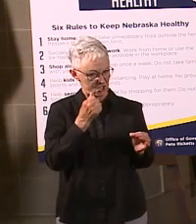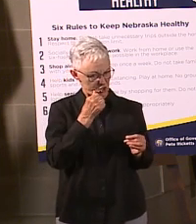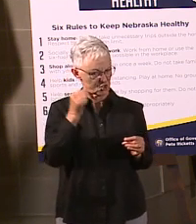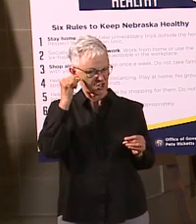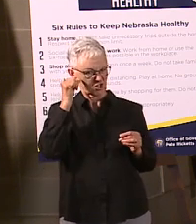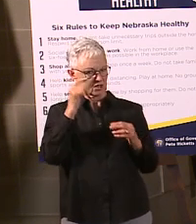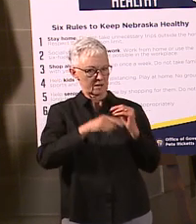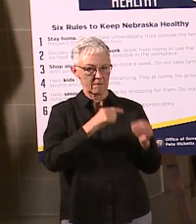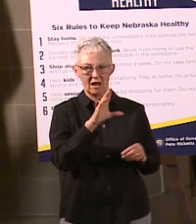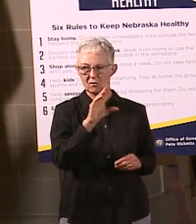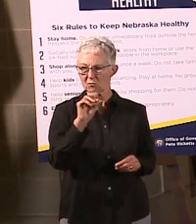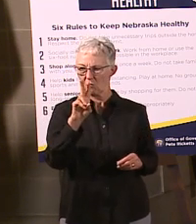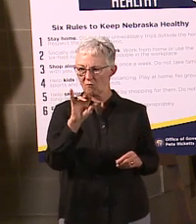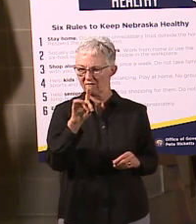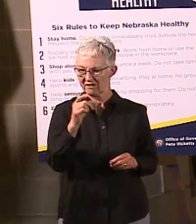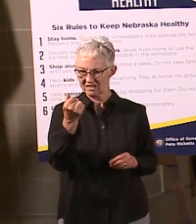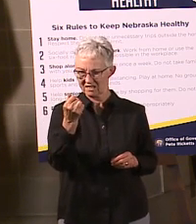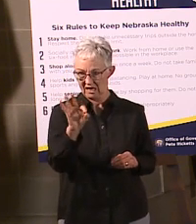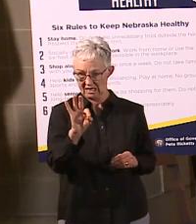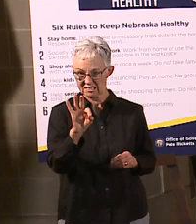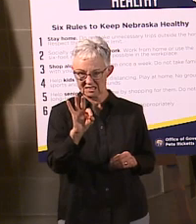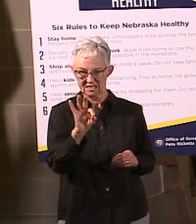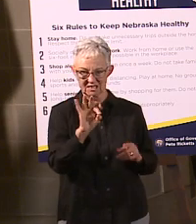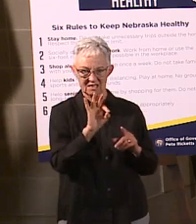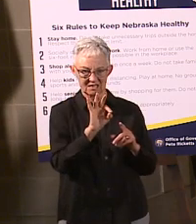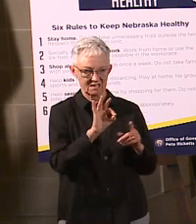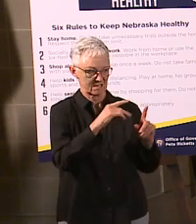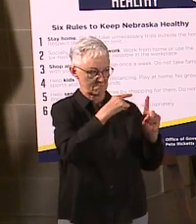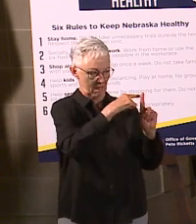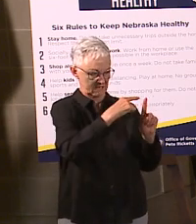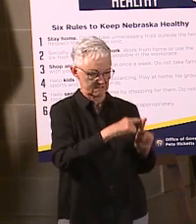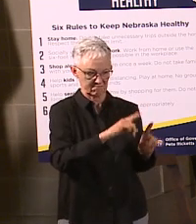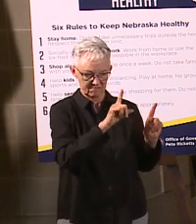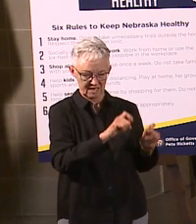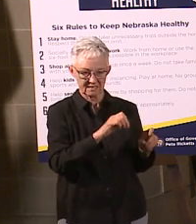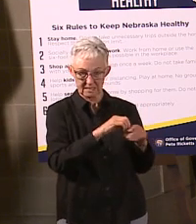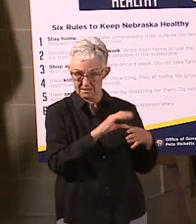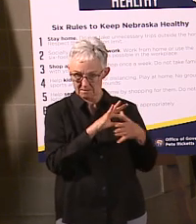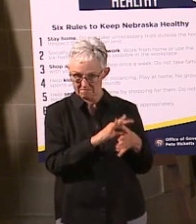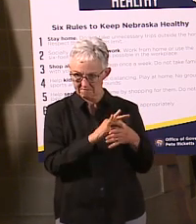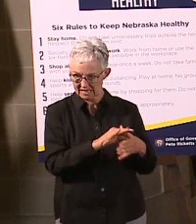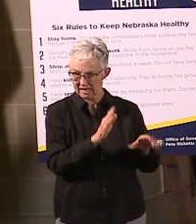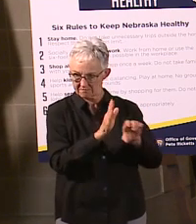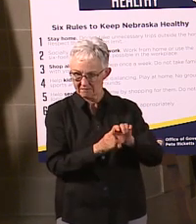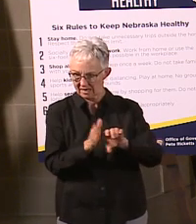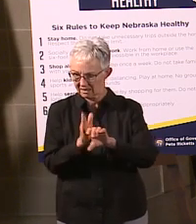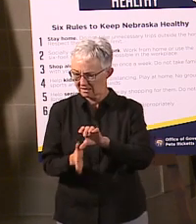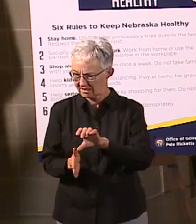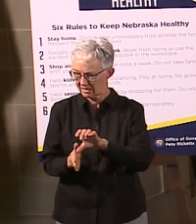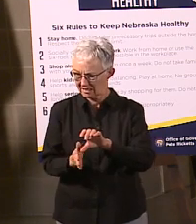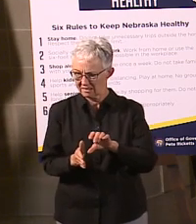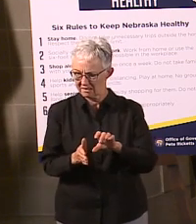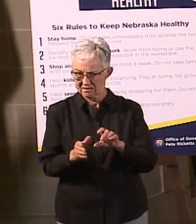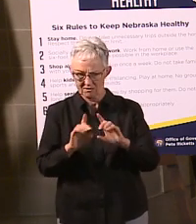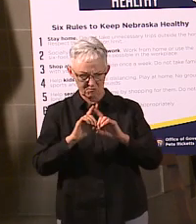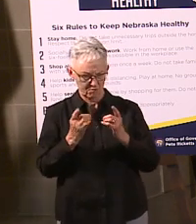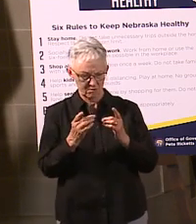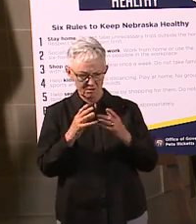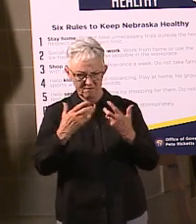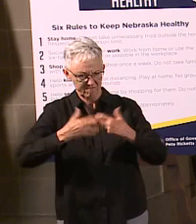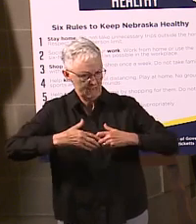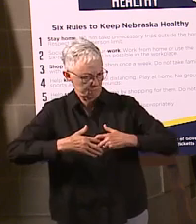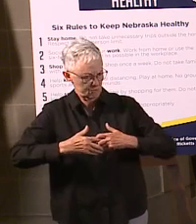and meat plants were meant as guidance for local health departments. So, yeah, again, so our guidance to local health departments is, you know, obviously